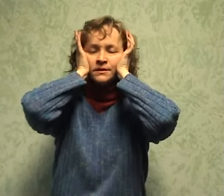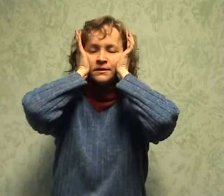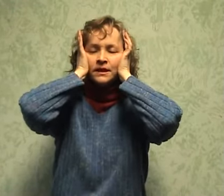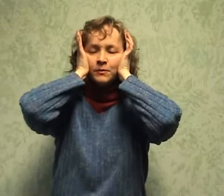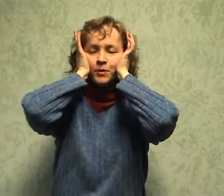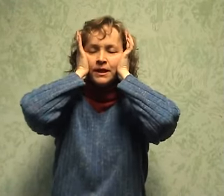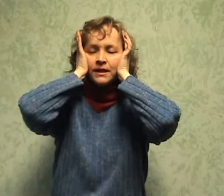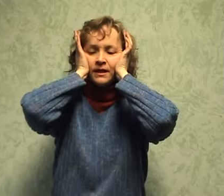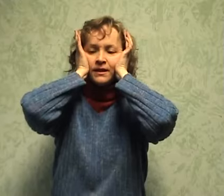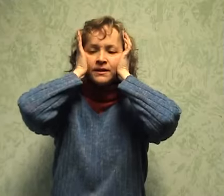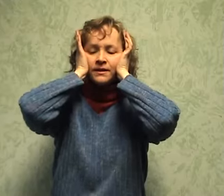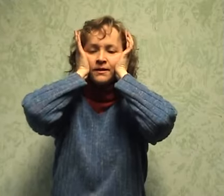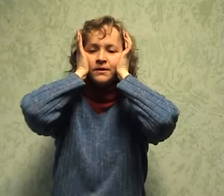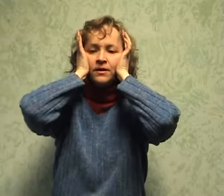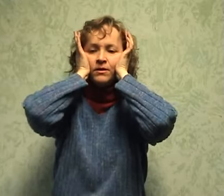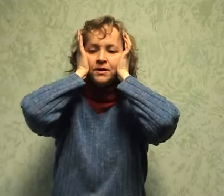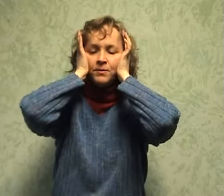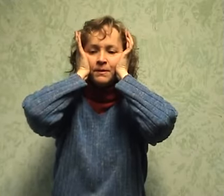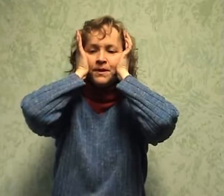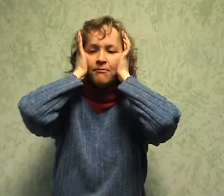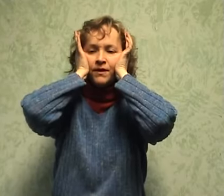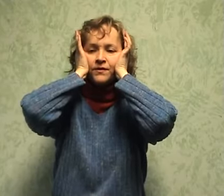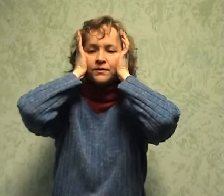Keep breathing while you pump that muscle.